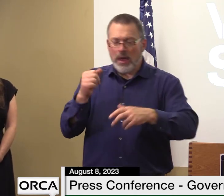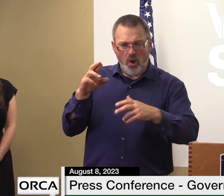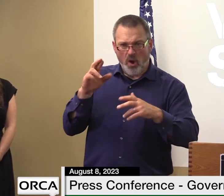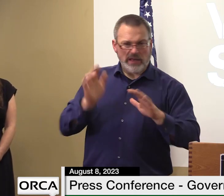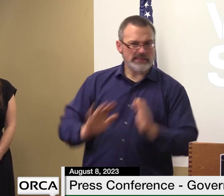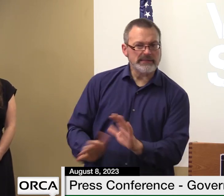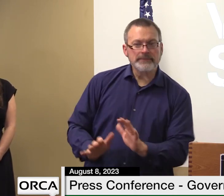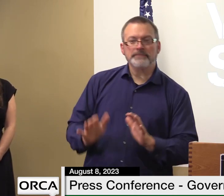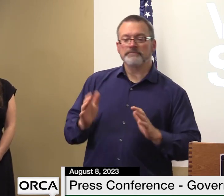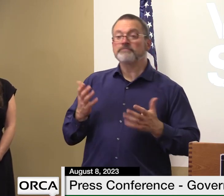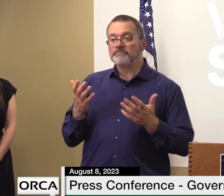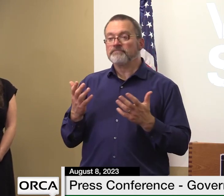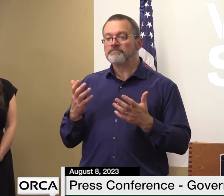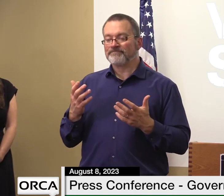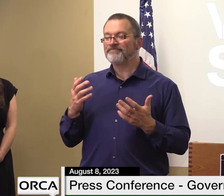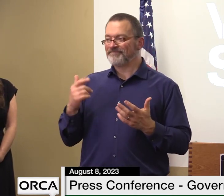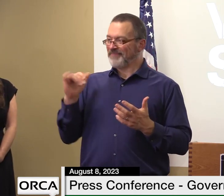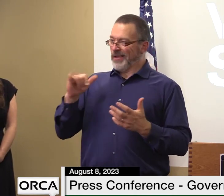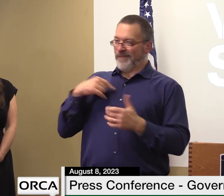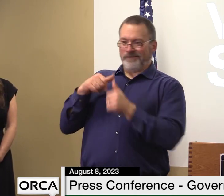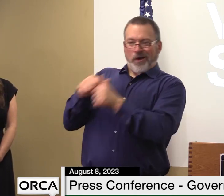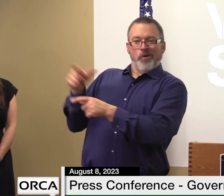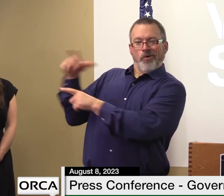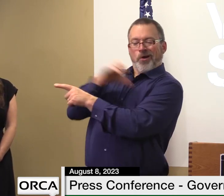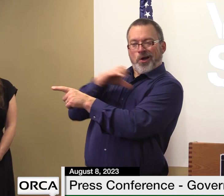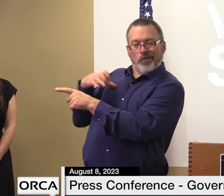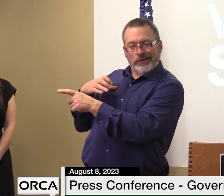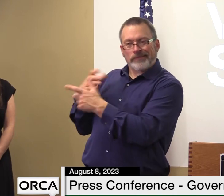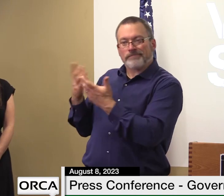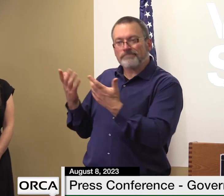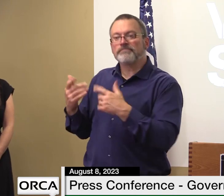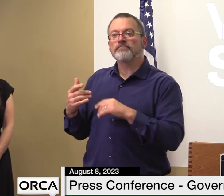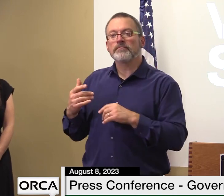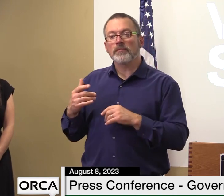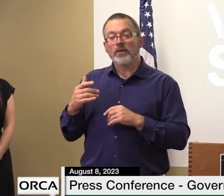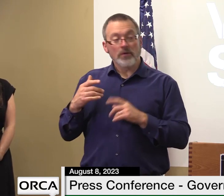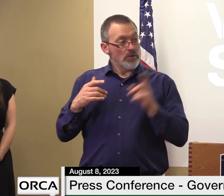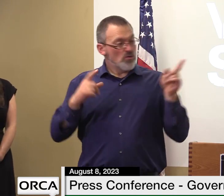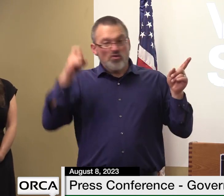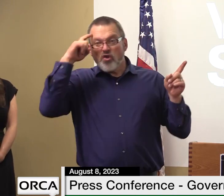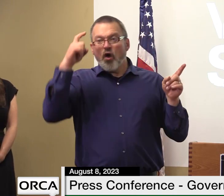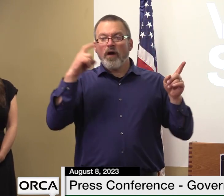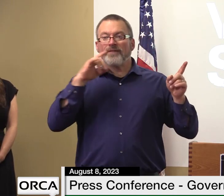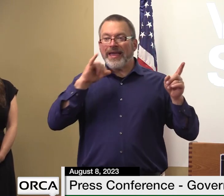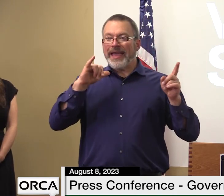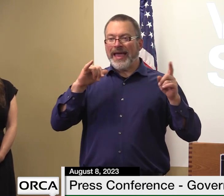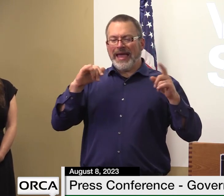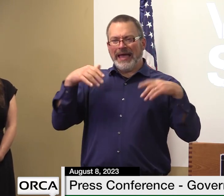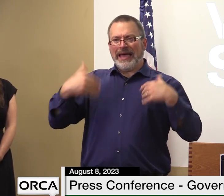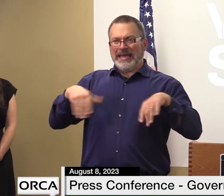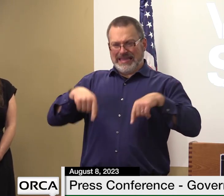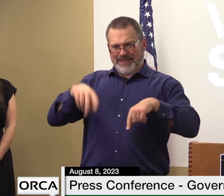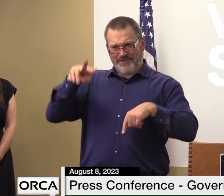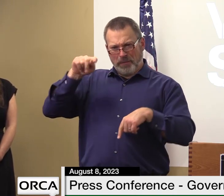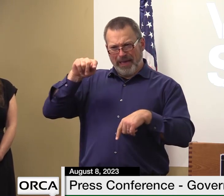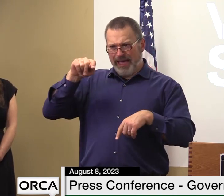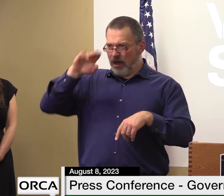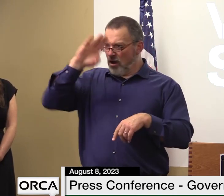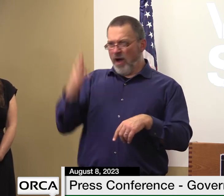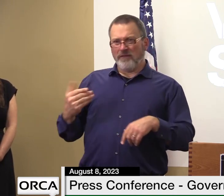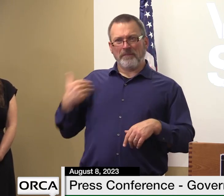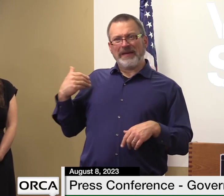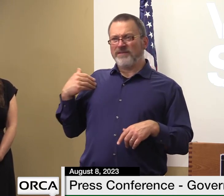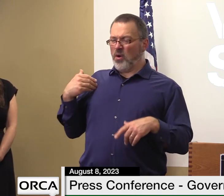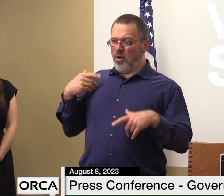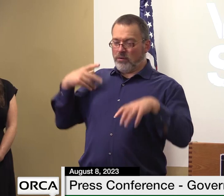intent um and as the governor said you know we're recognizing that for vermont and this is a historic a summer for for for